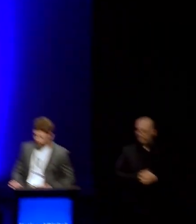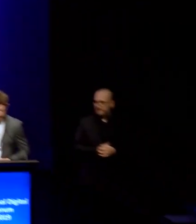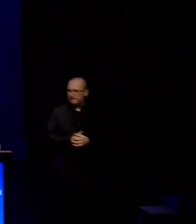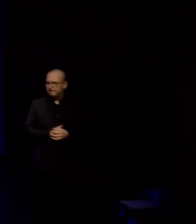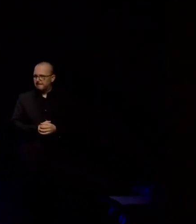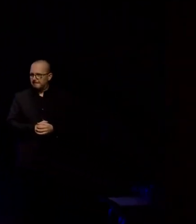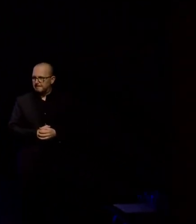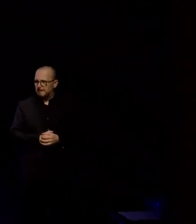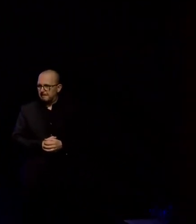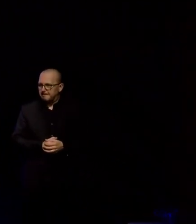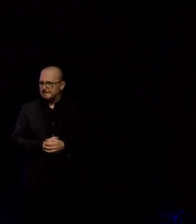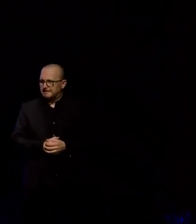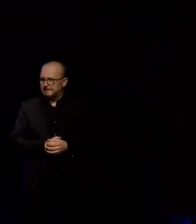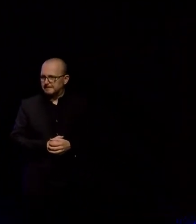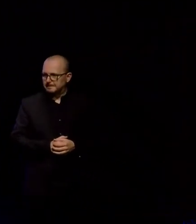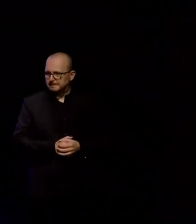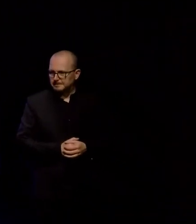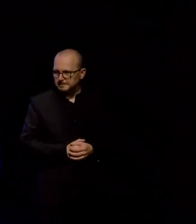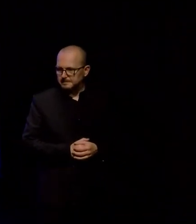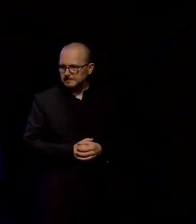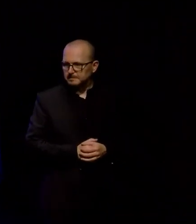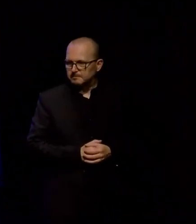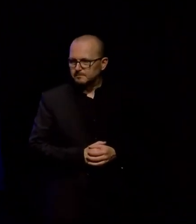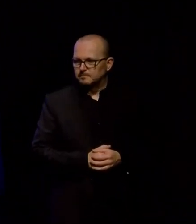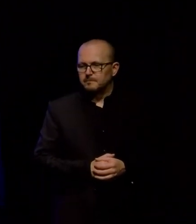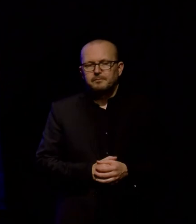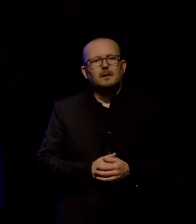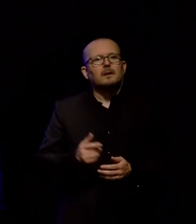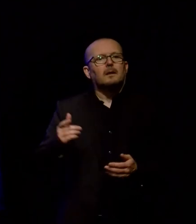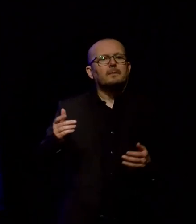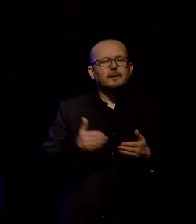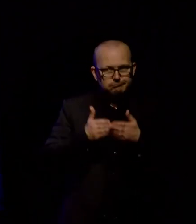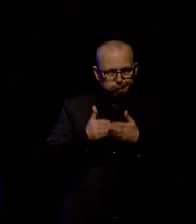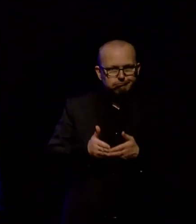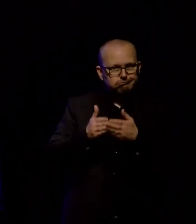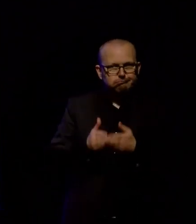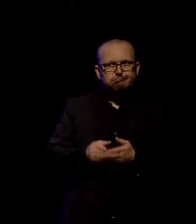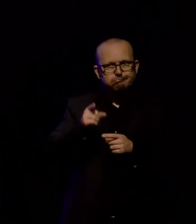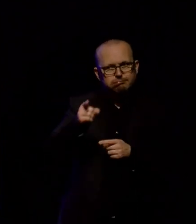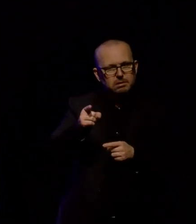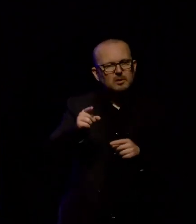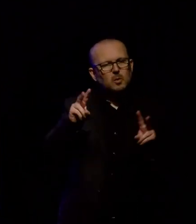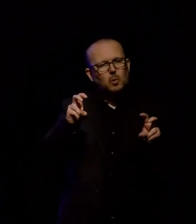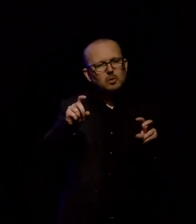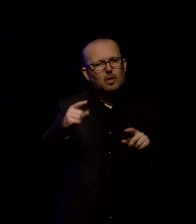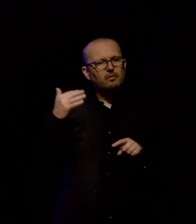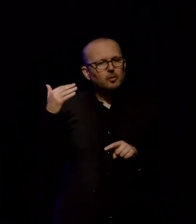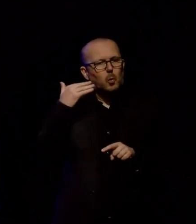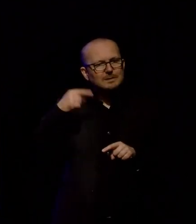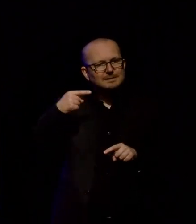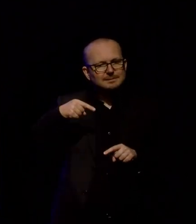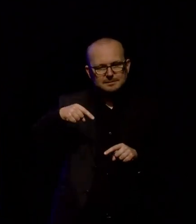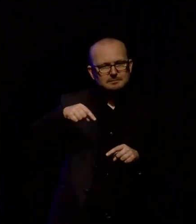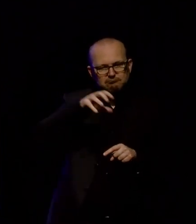And the birds headed northeast to be installed on the Noises, which are a collection of privately owned islands near Rikino Island in